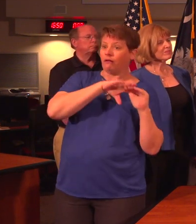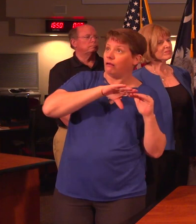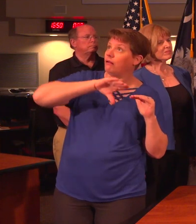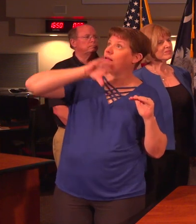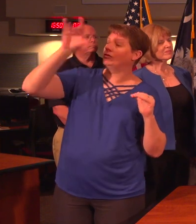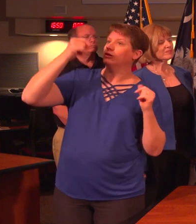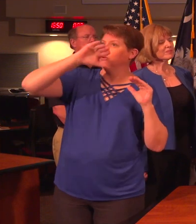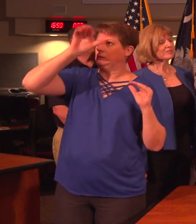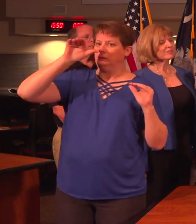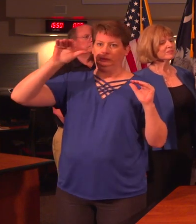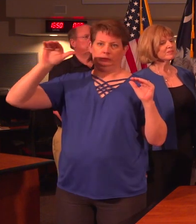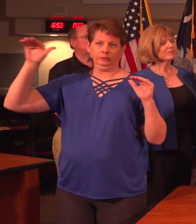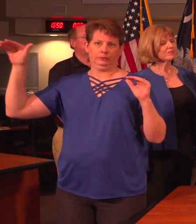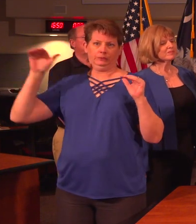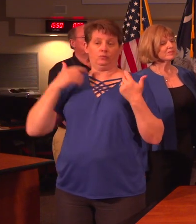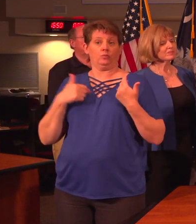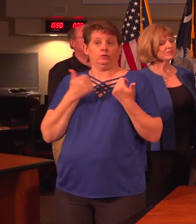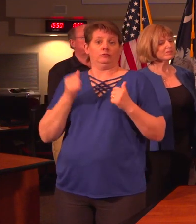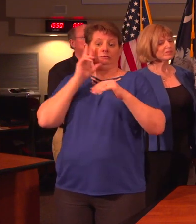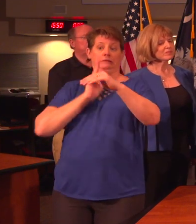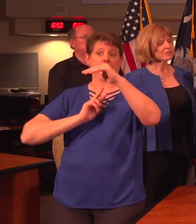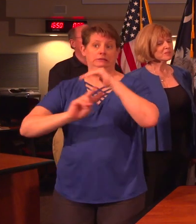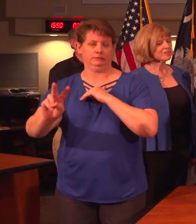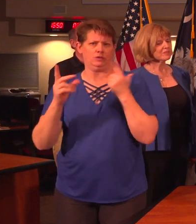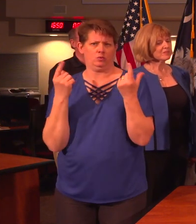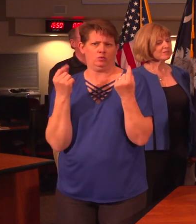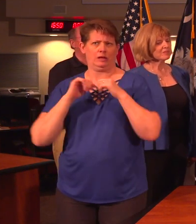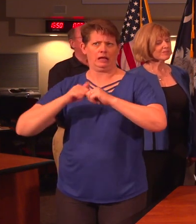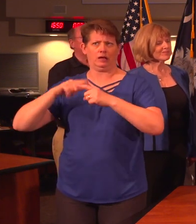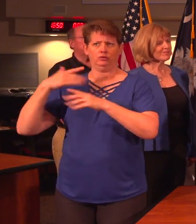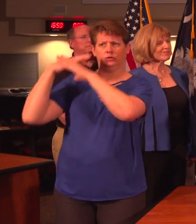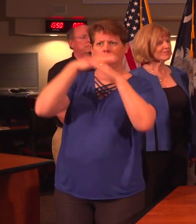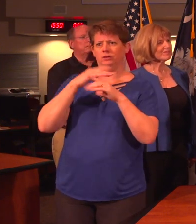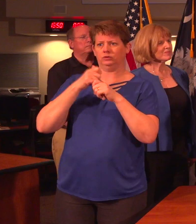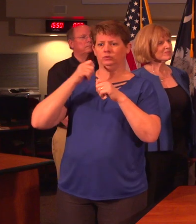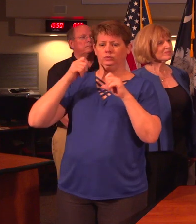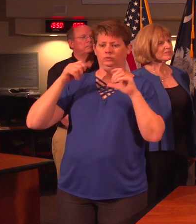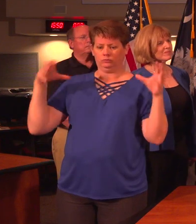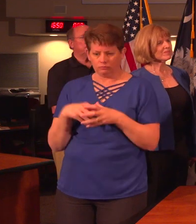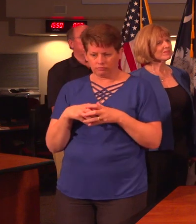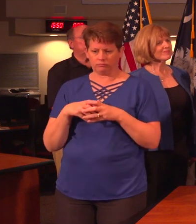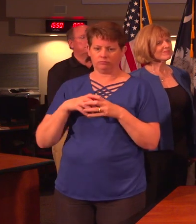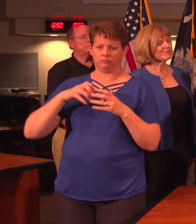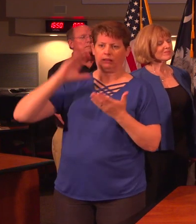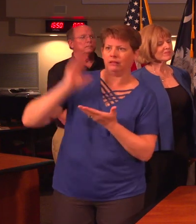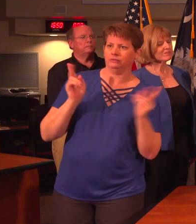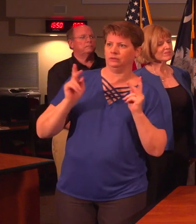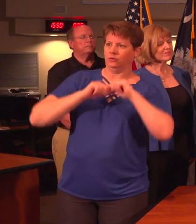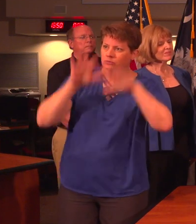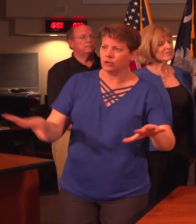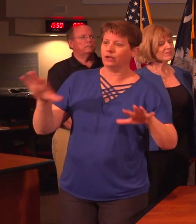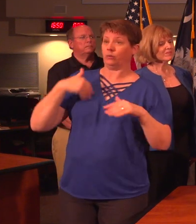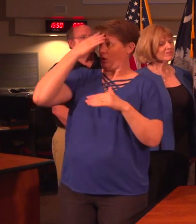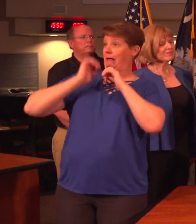this thing. That is to anticipate what we're going to need in order to keep the contagion down. And we know